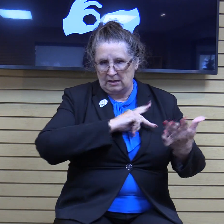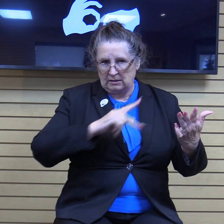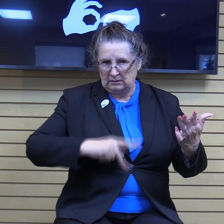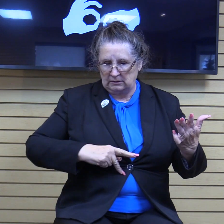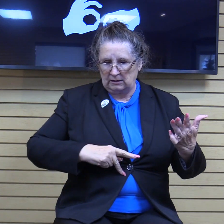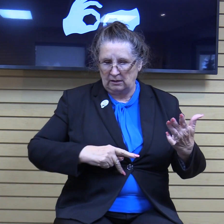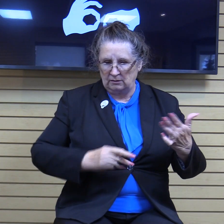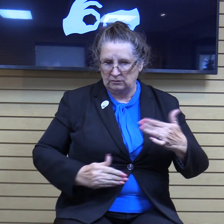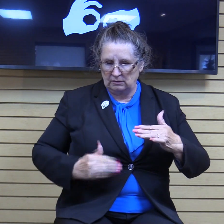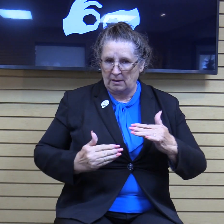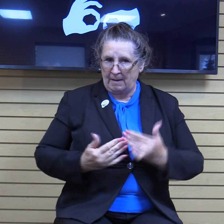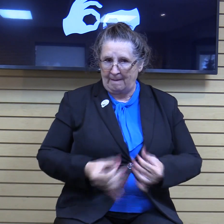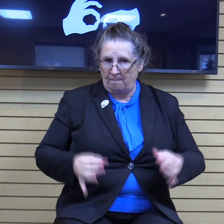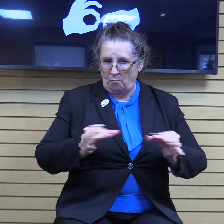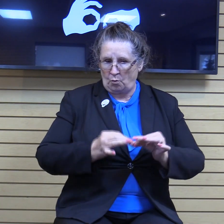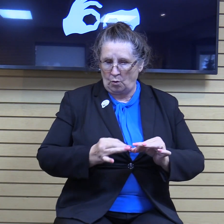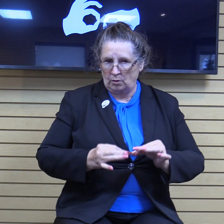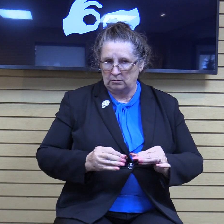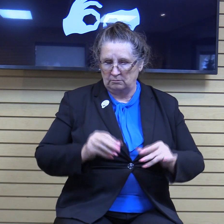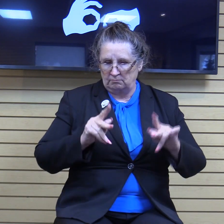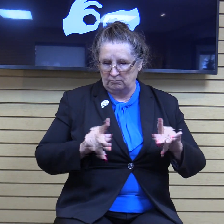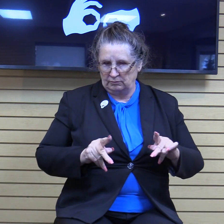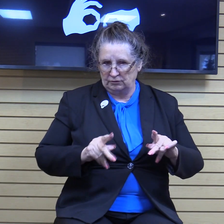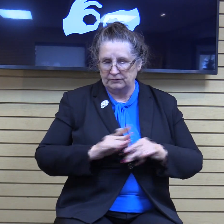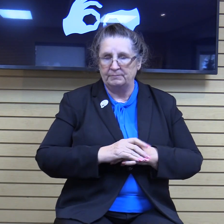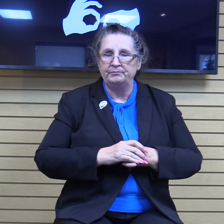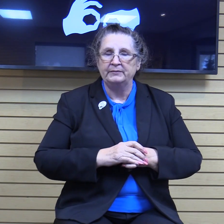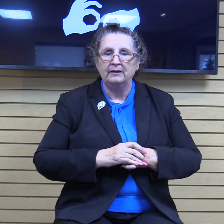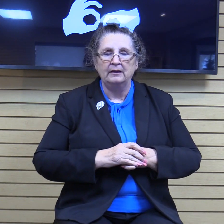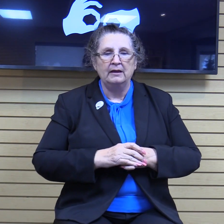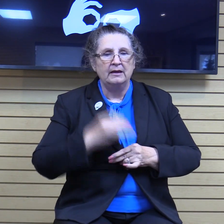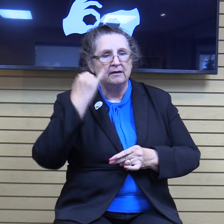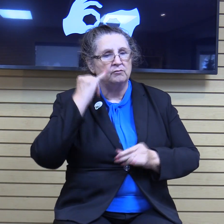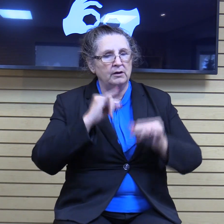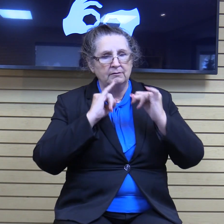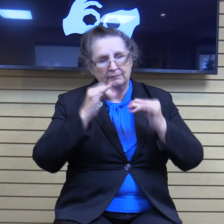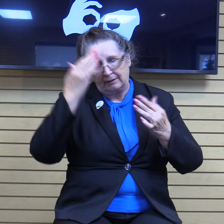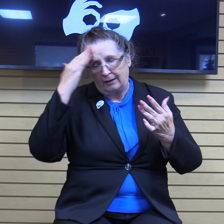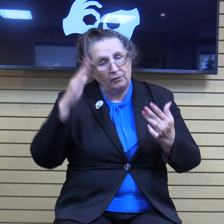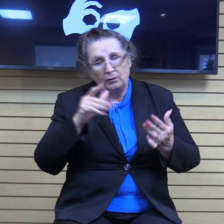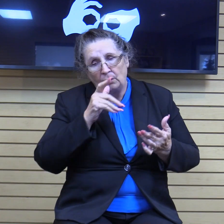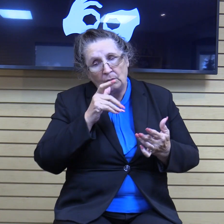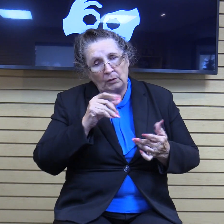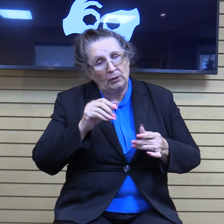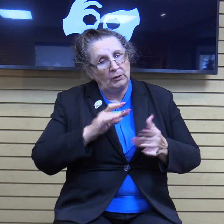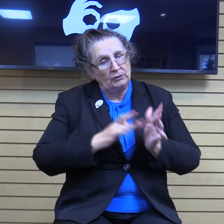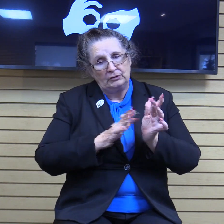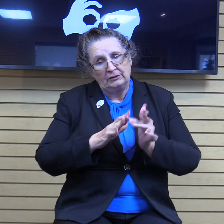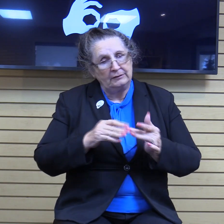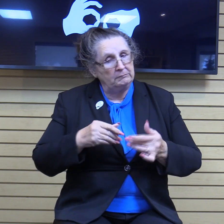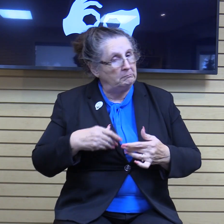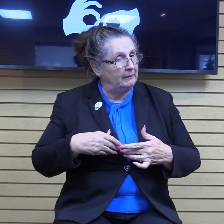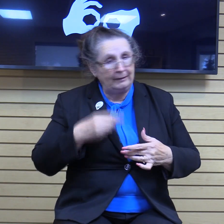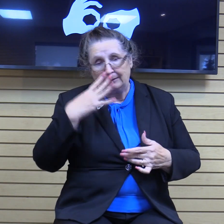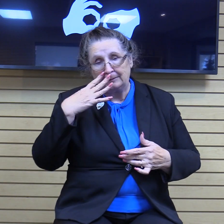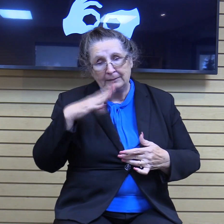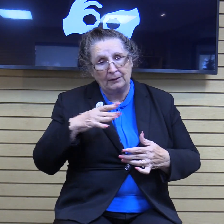And I bet if we were to interview him, he would say, You know, I don't know who this Jesus is. I don't really care who heals my son.